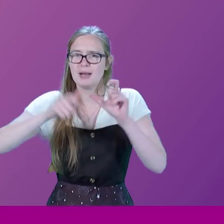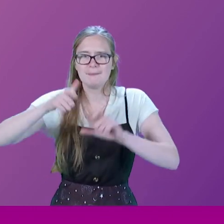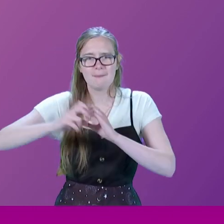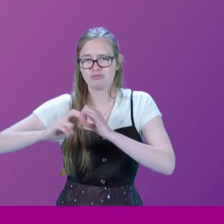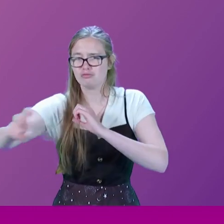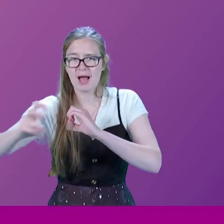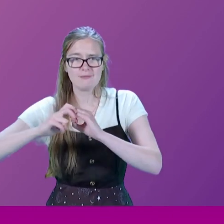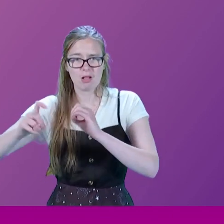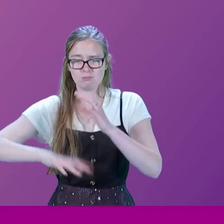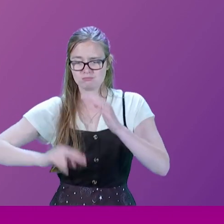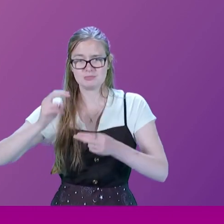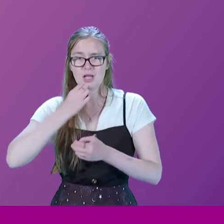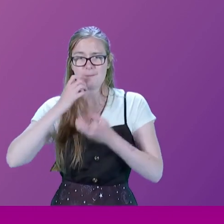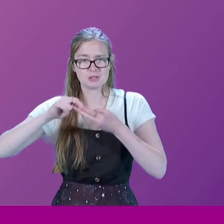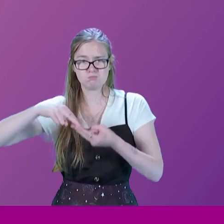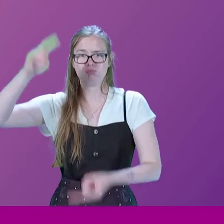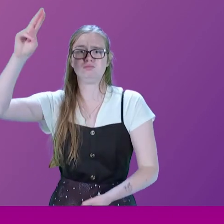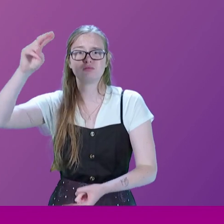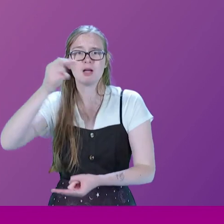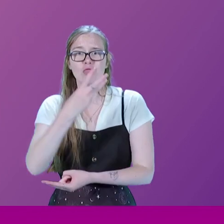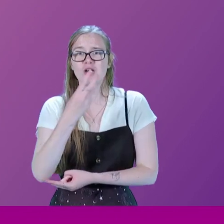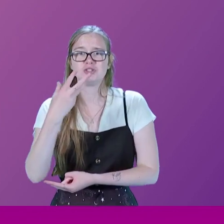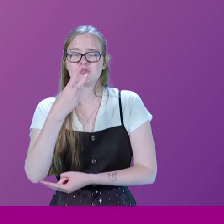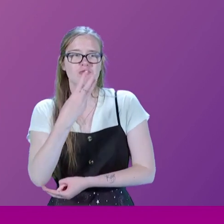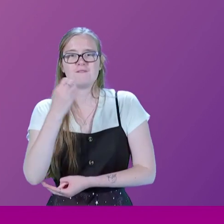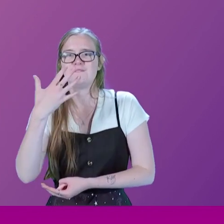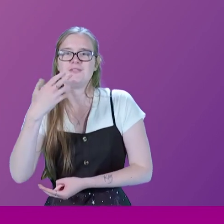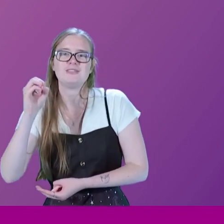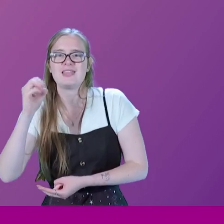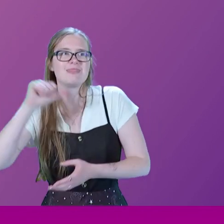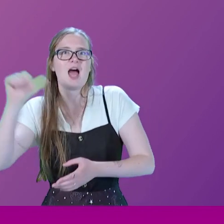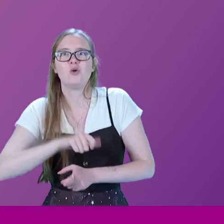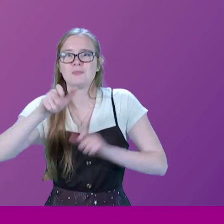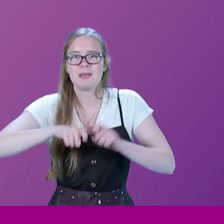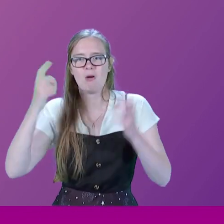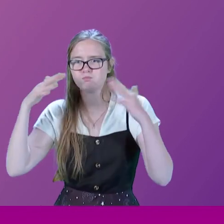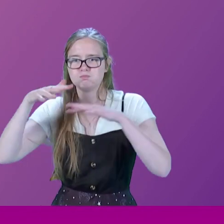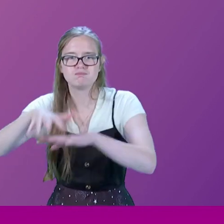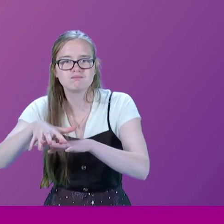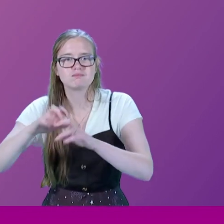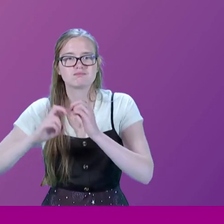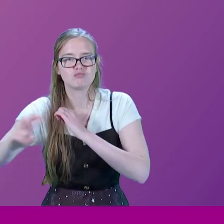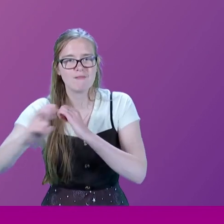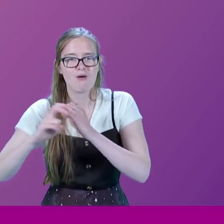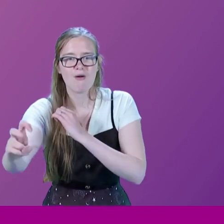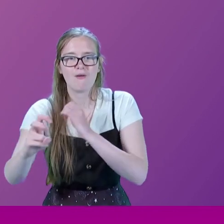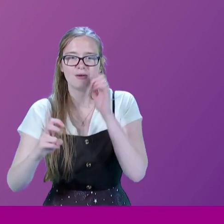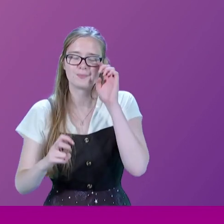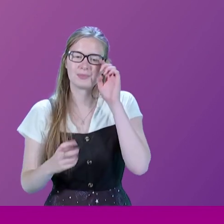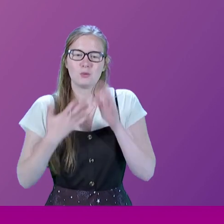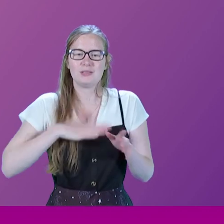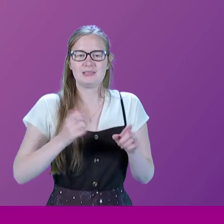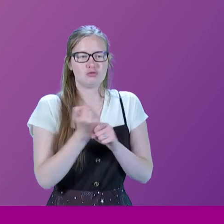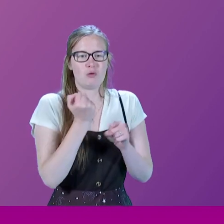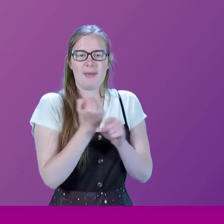traveling zoomed up to 350,000 or something. And then one of the big issues was the Ribblehead Viaduct needed repair.